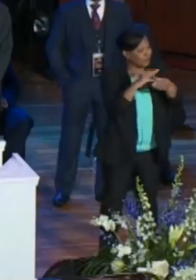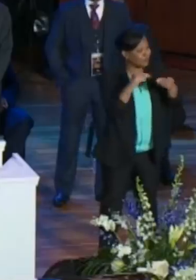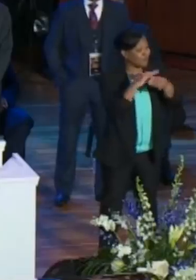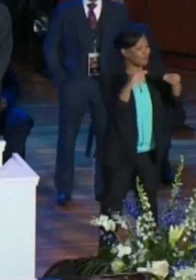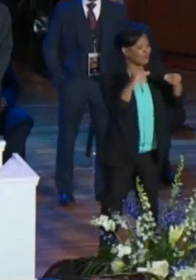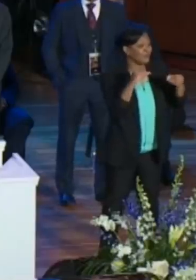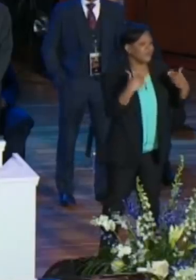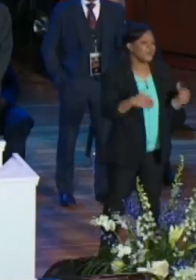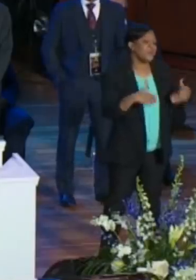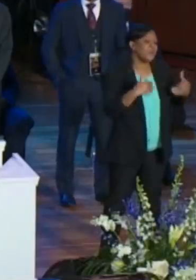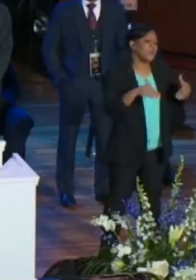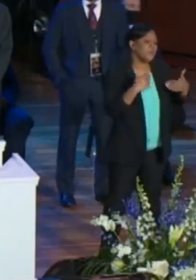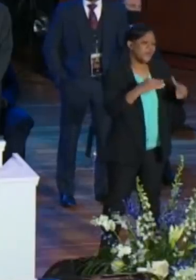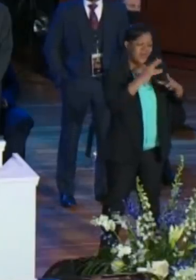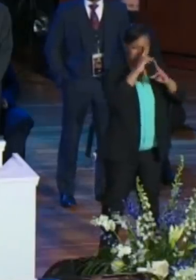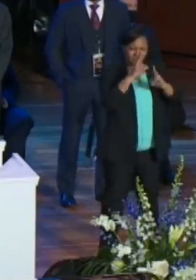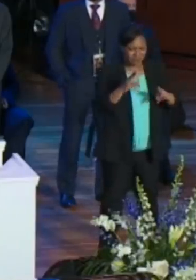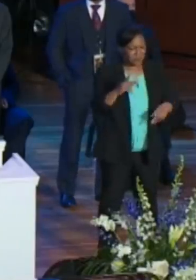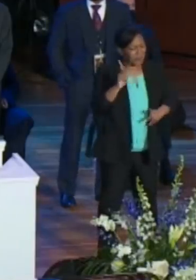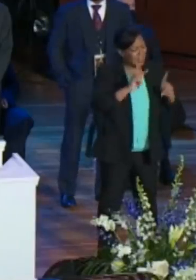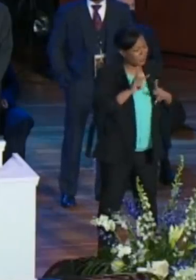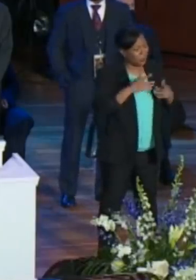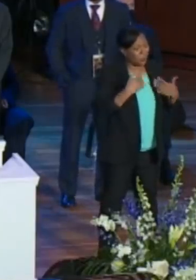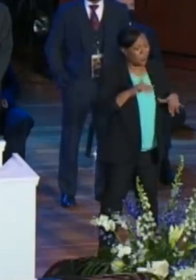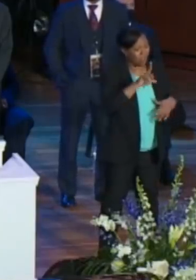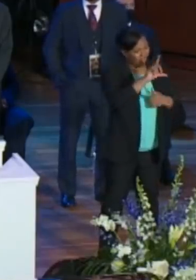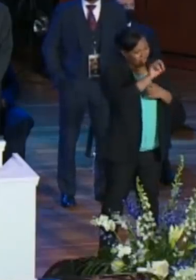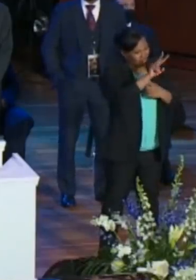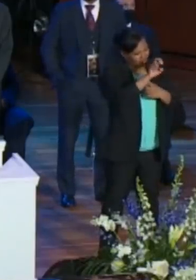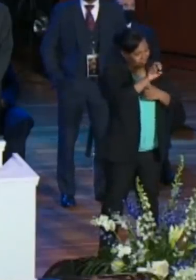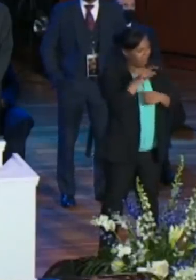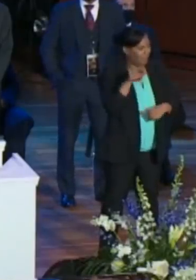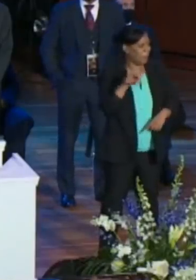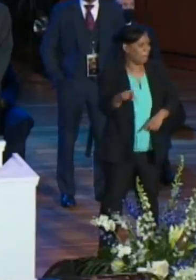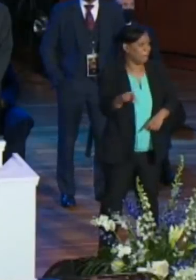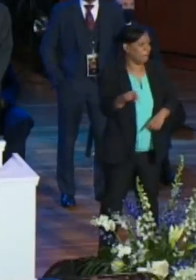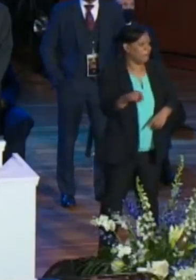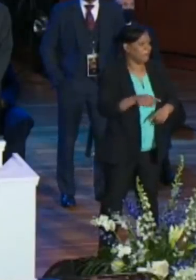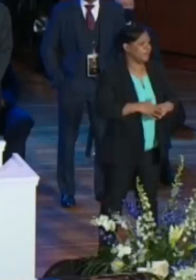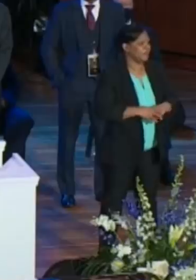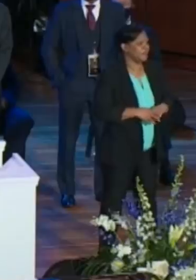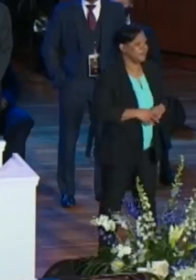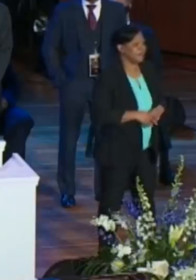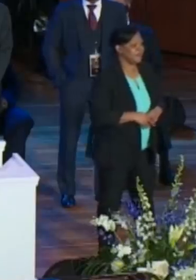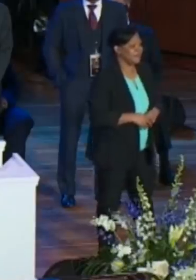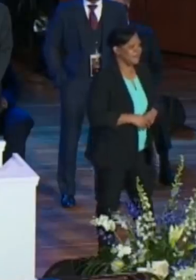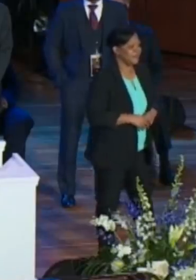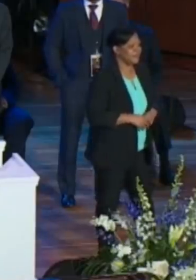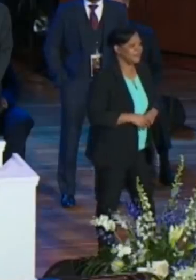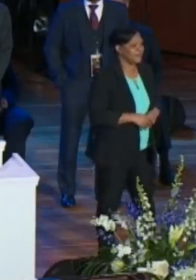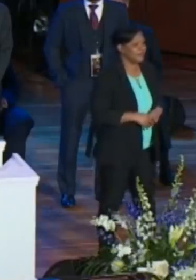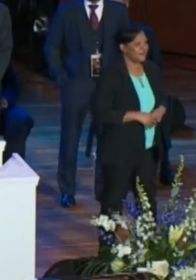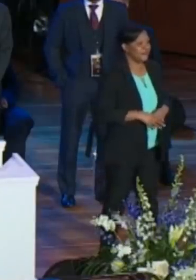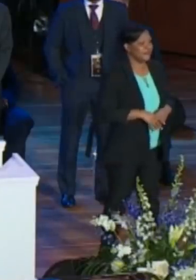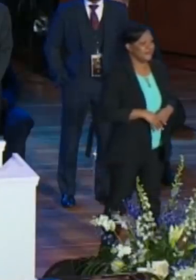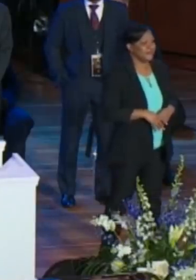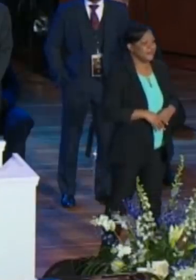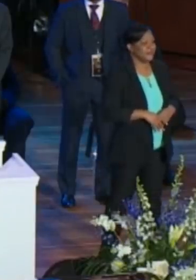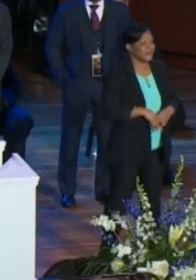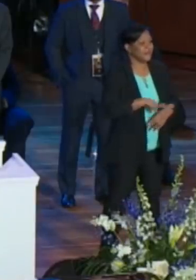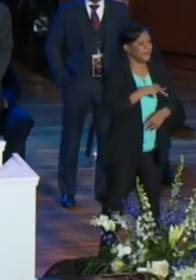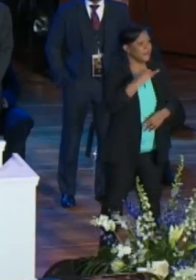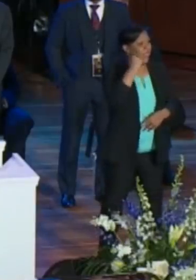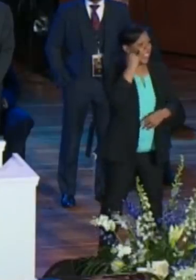Everybody loved George. We didn't call him George. We called him Perry. If you, if you called him Perry, you knew him